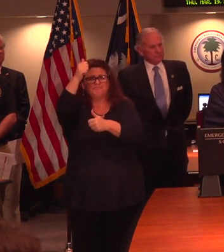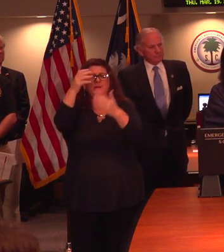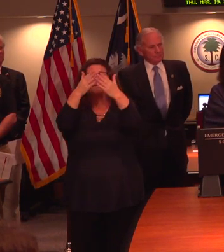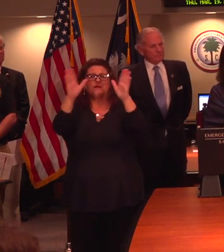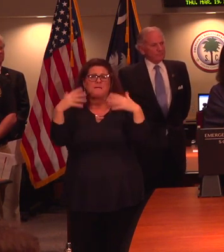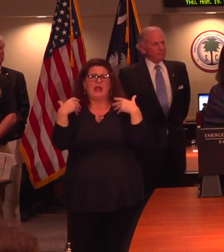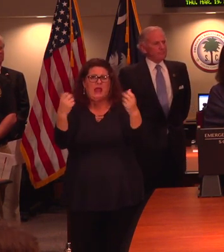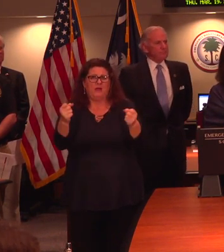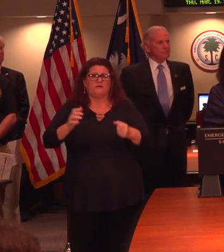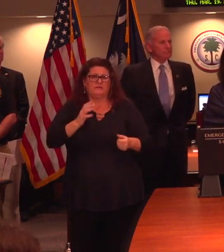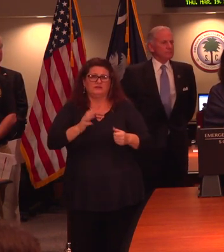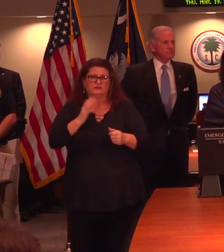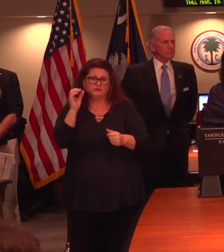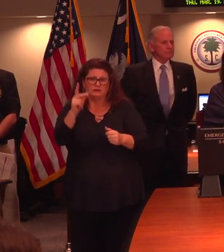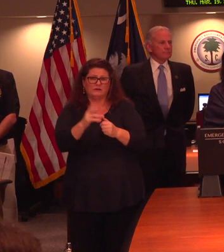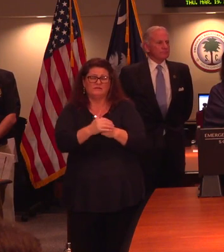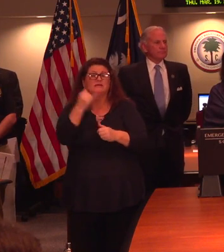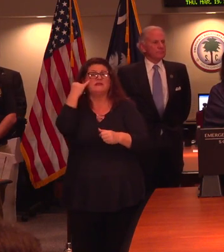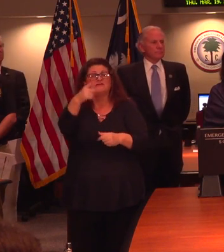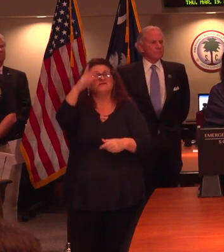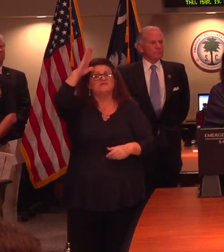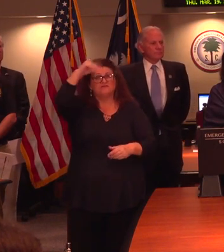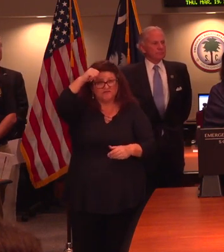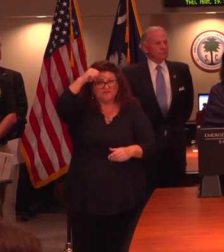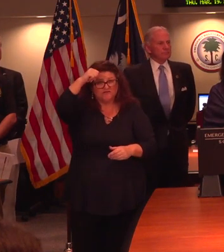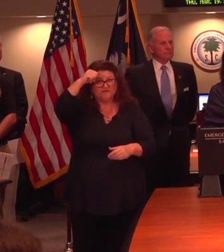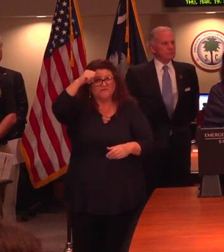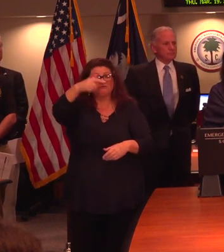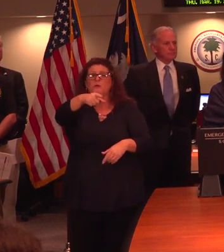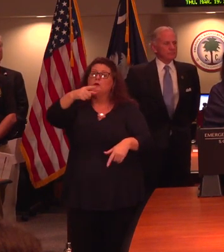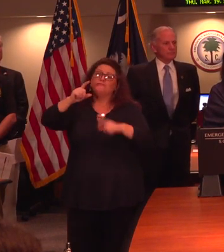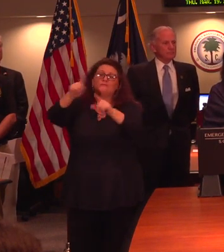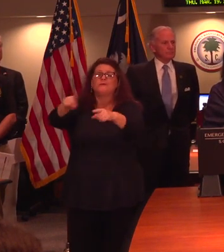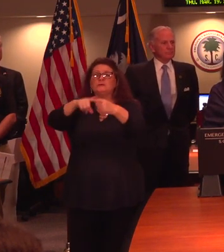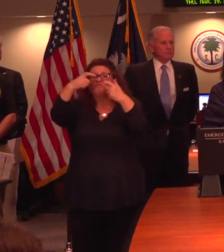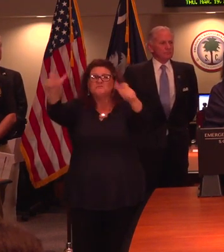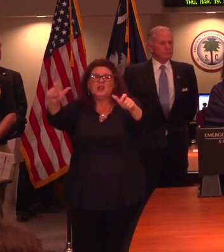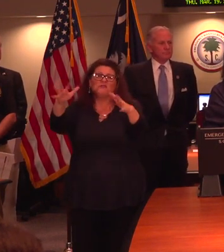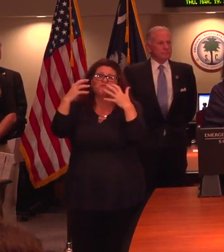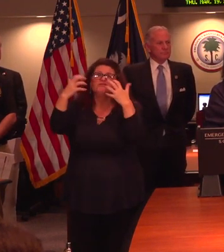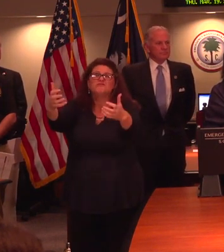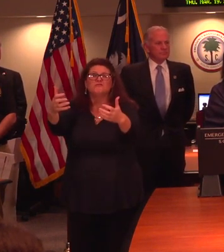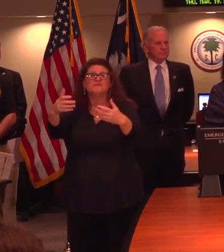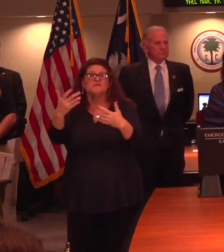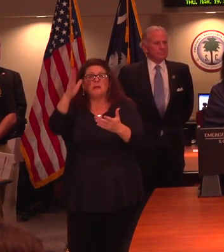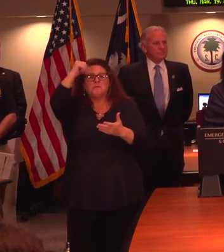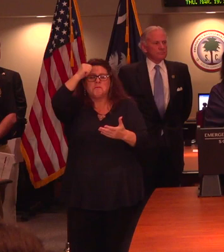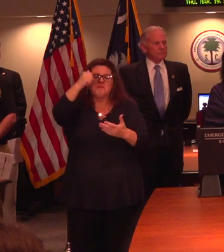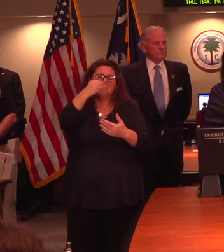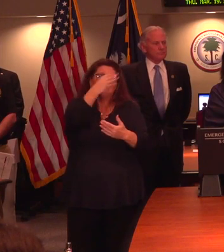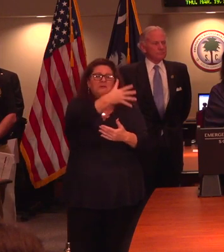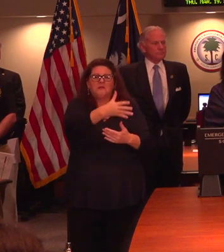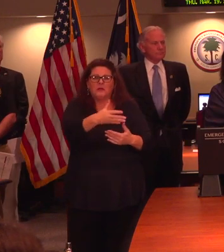If people don't follow current recommendations for social distancing and avoiding crowds, we may see a doubling of